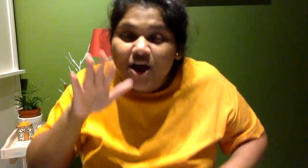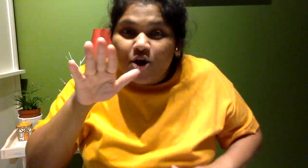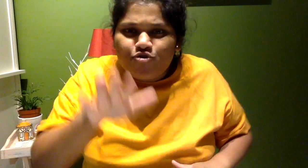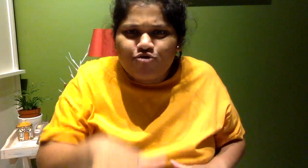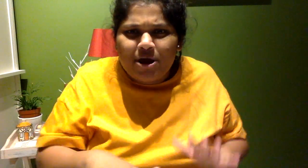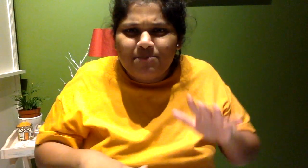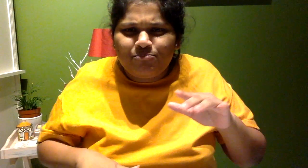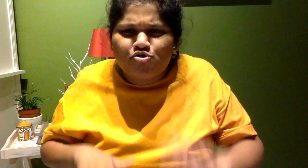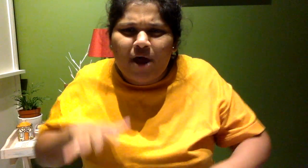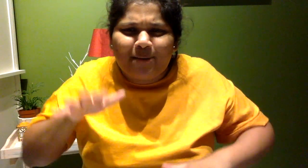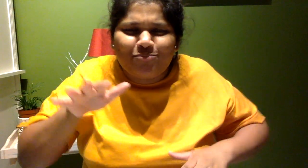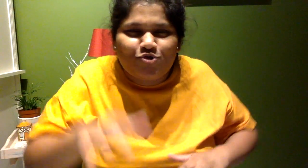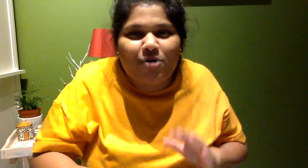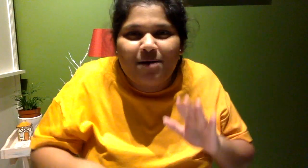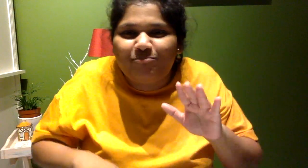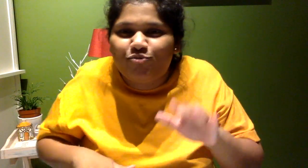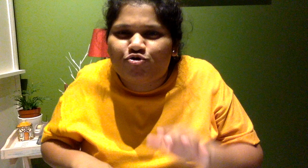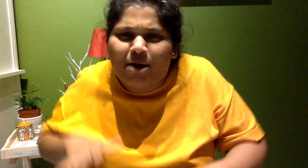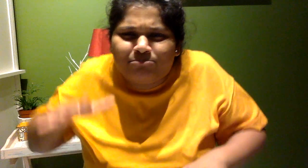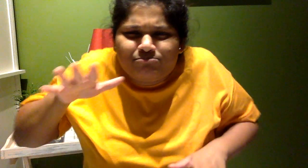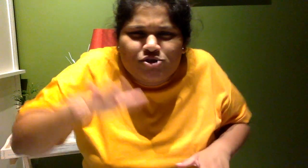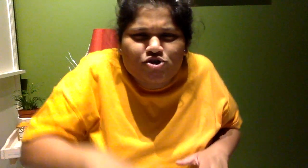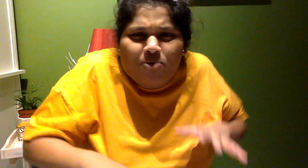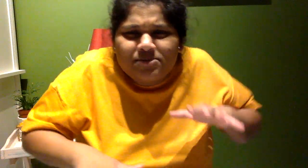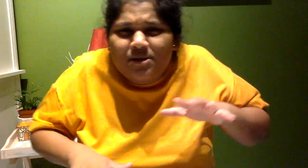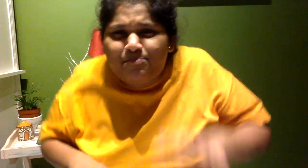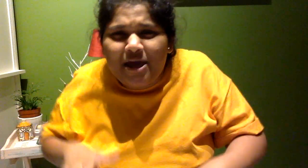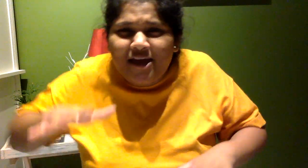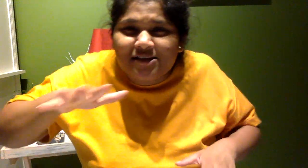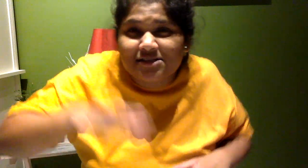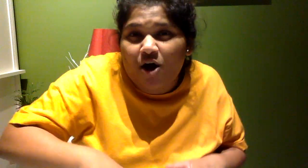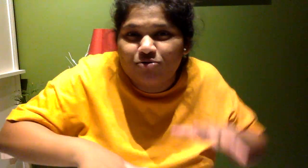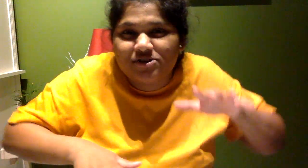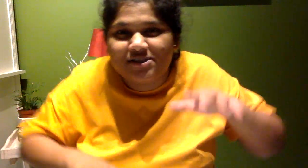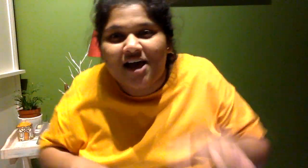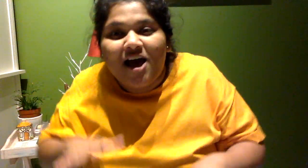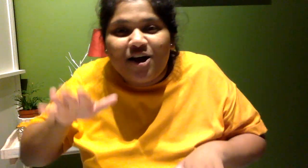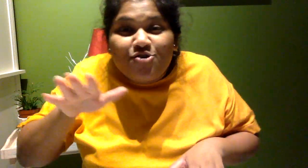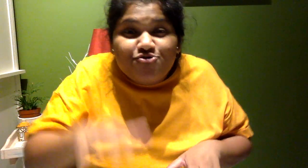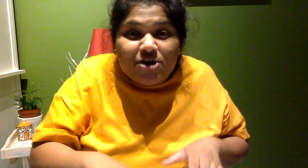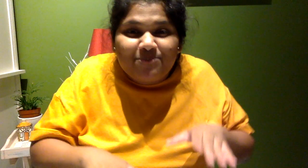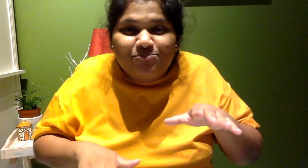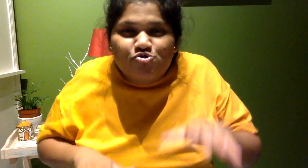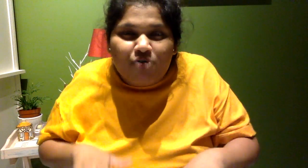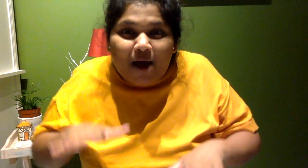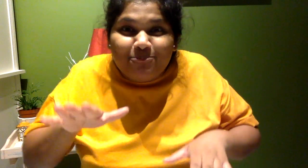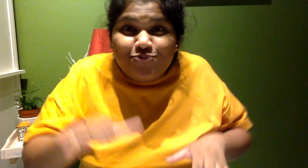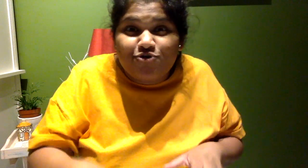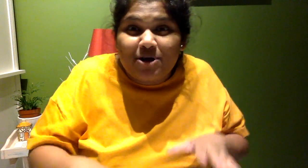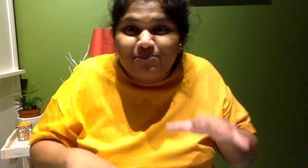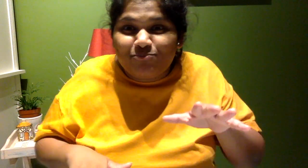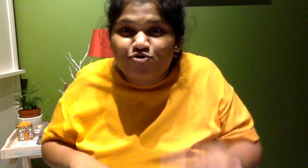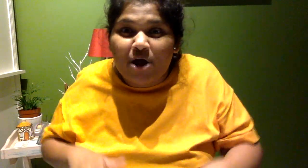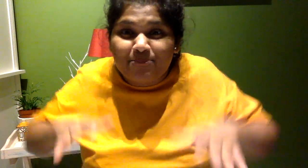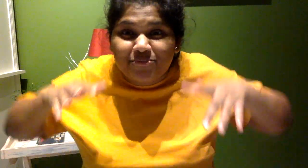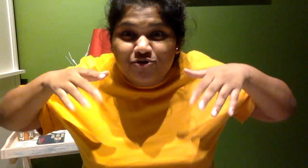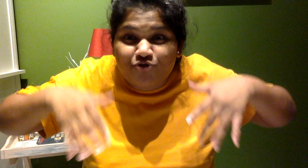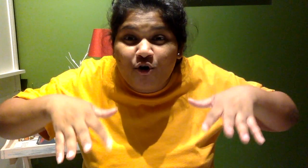Trip, trap, trip, trap, stomps the biggest goat. Trip, trap, trip, trap, trip, the troll